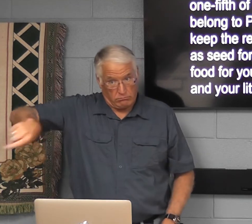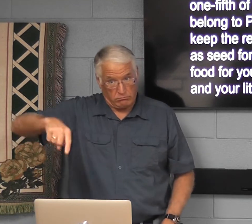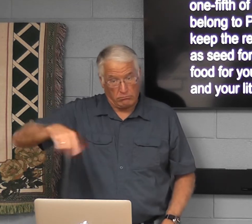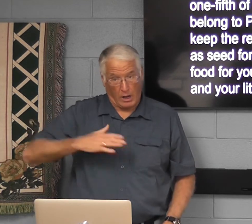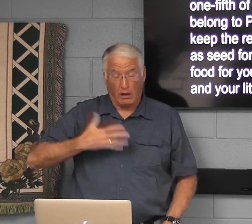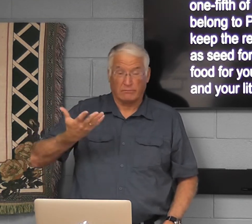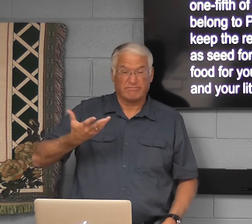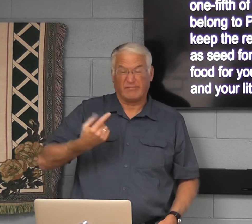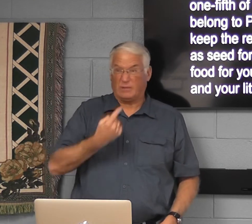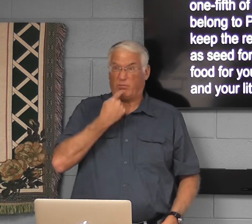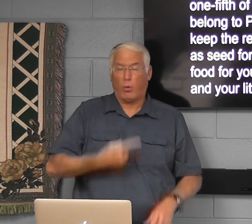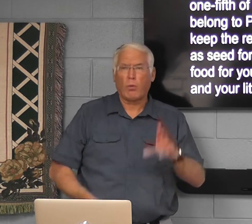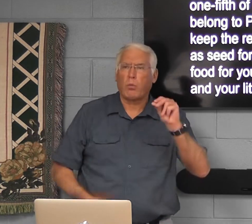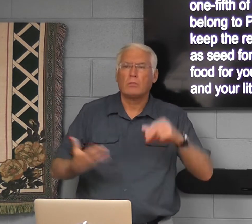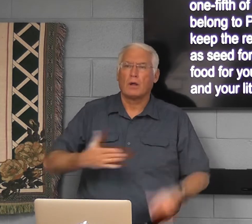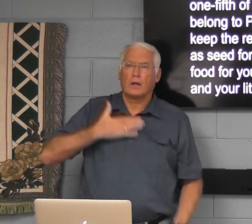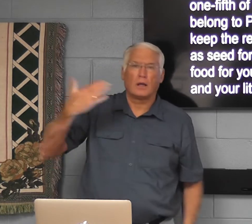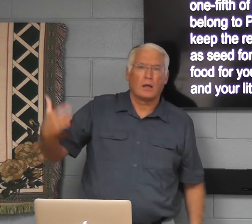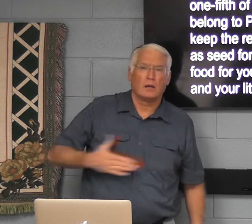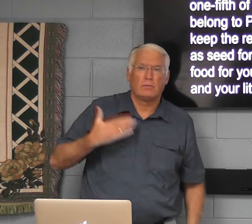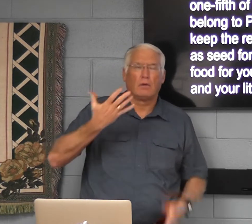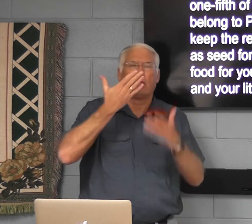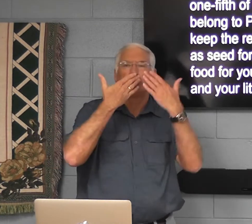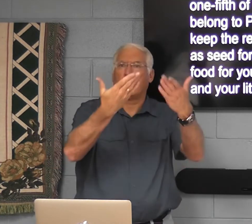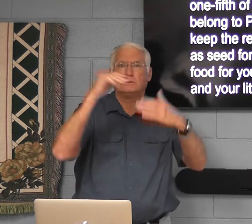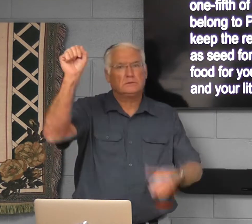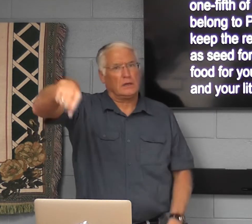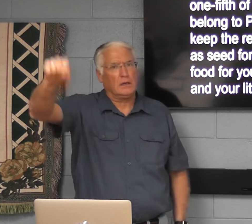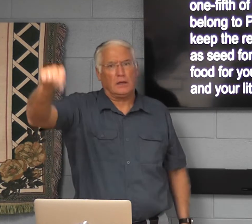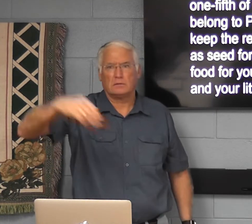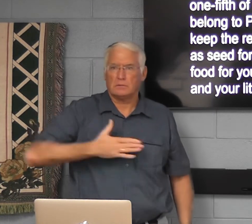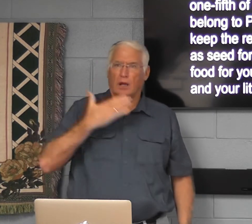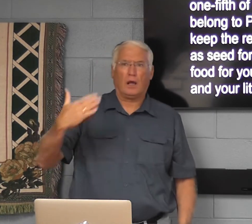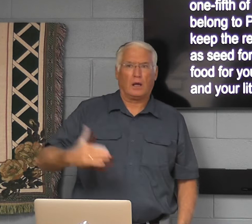And the people, you know, they were thankful, grateful.